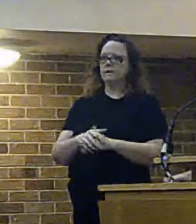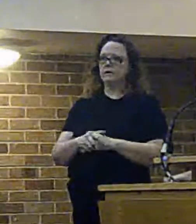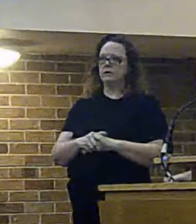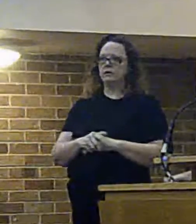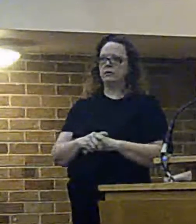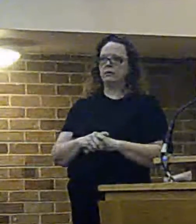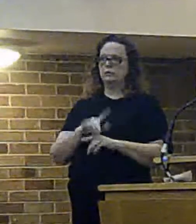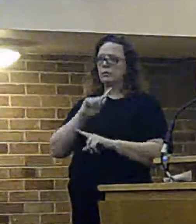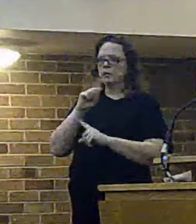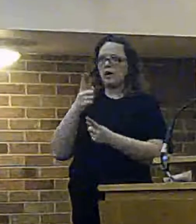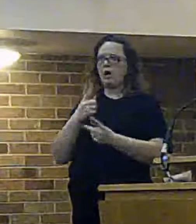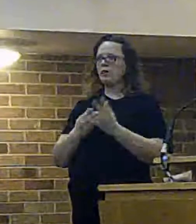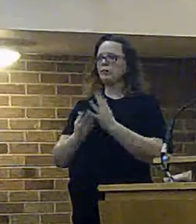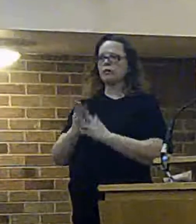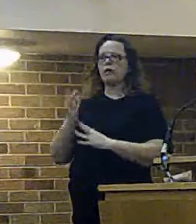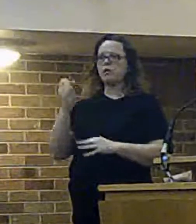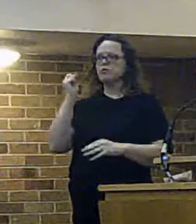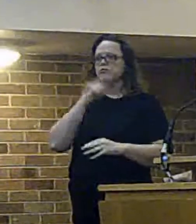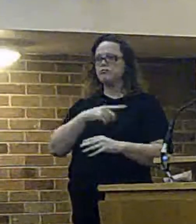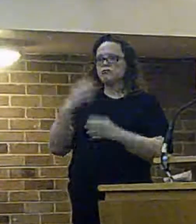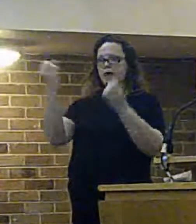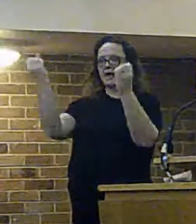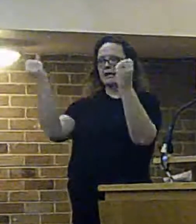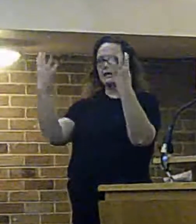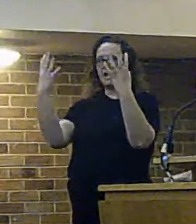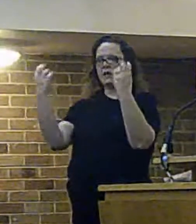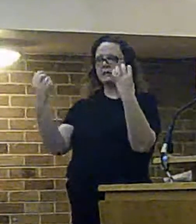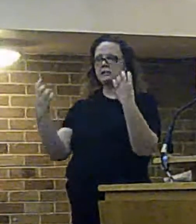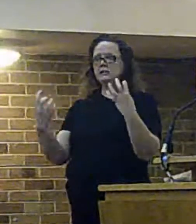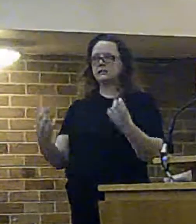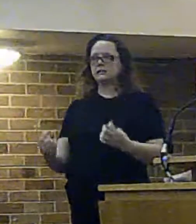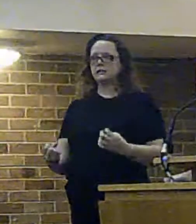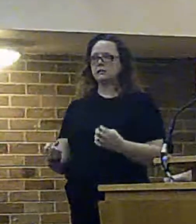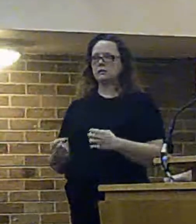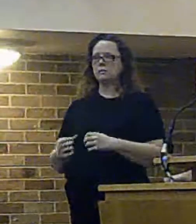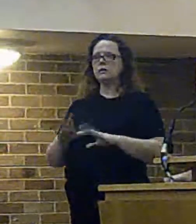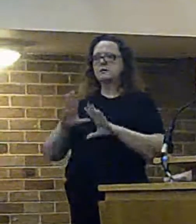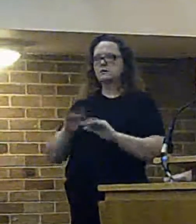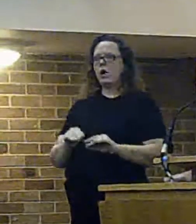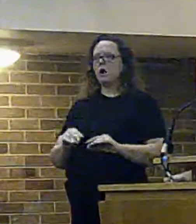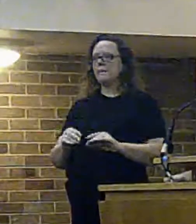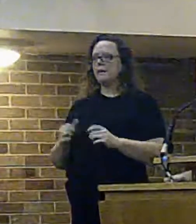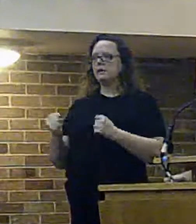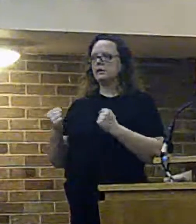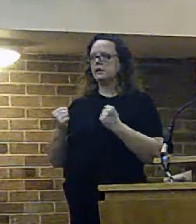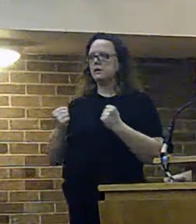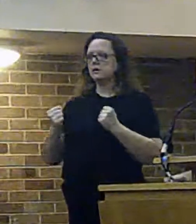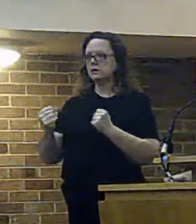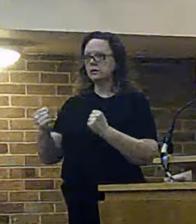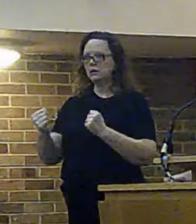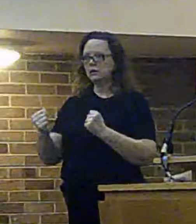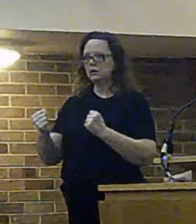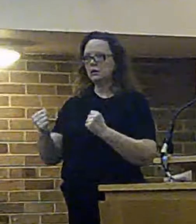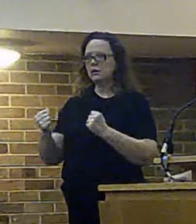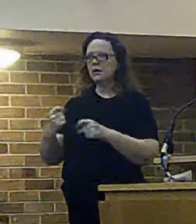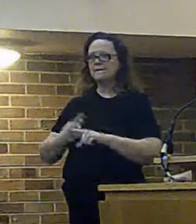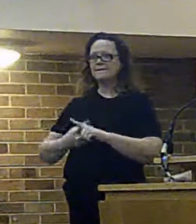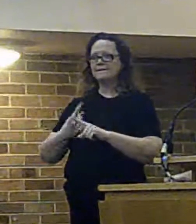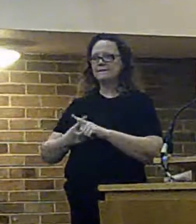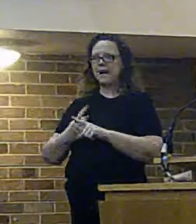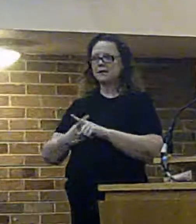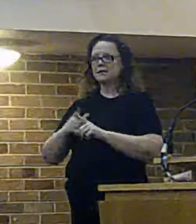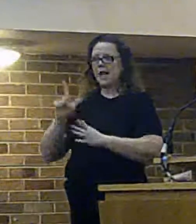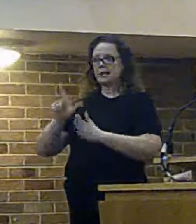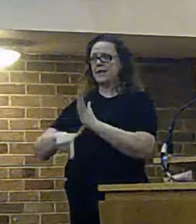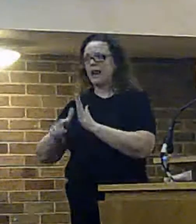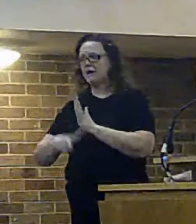drive through red lights we stop at red lights we treat them as a good way fire engines do not have to take any fast acceleration